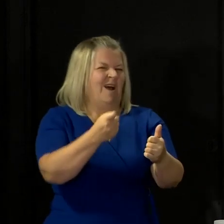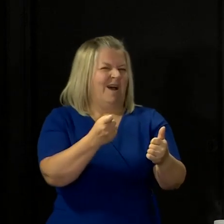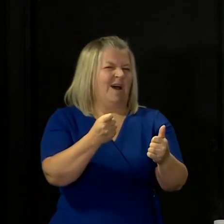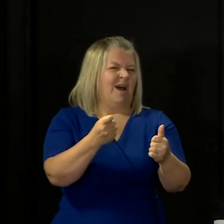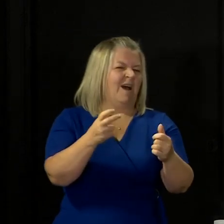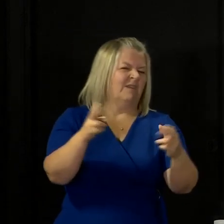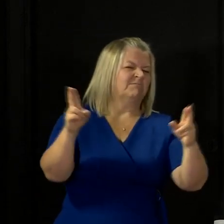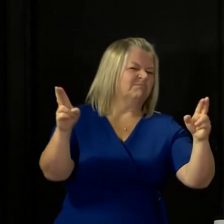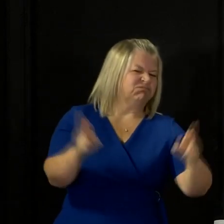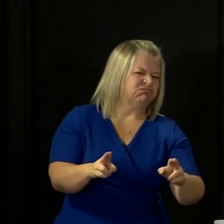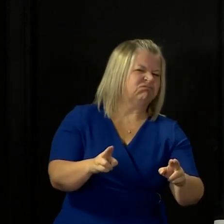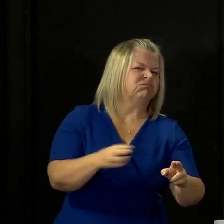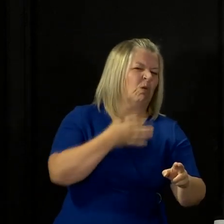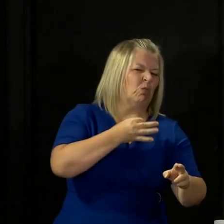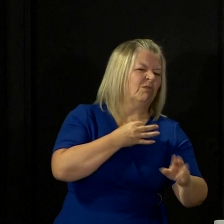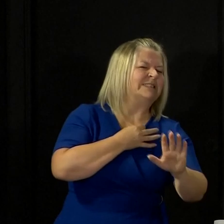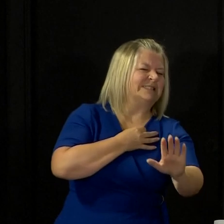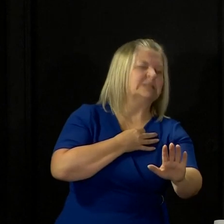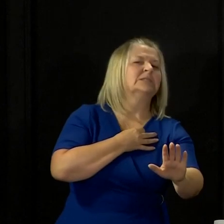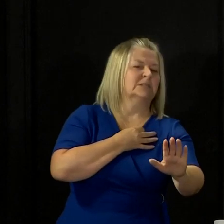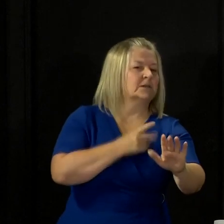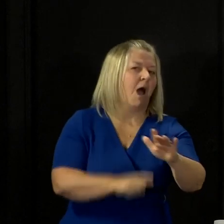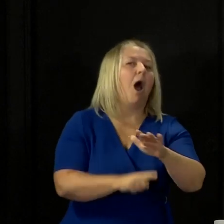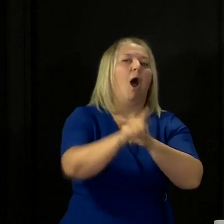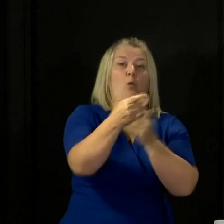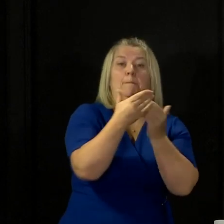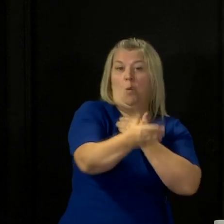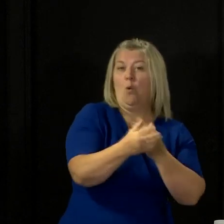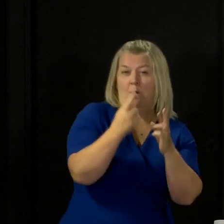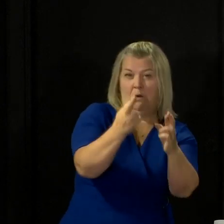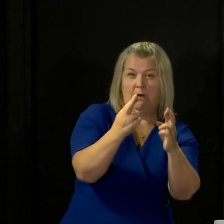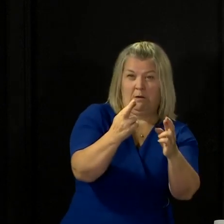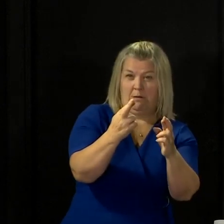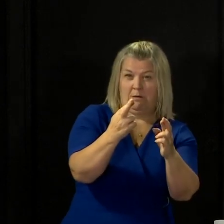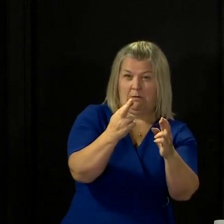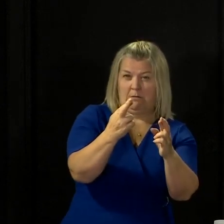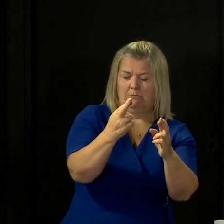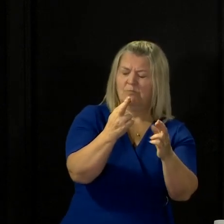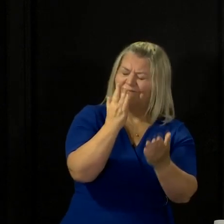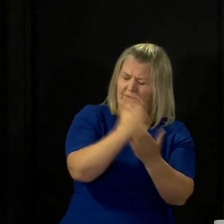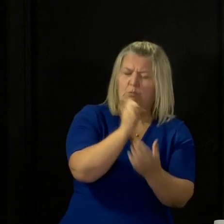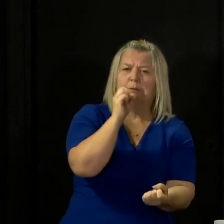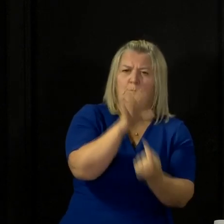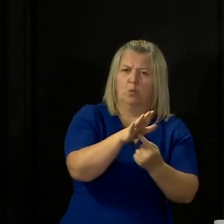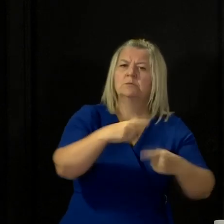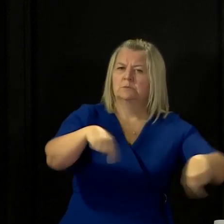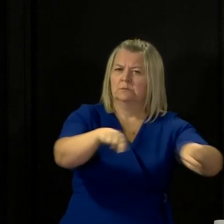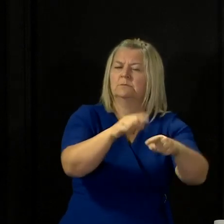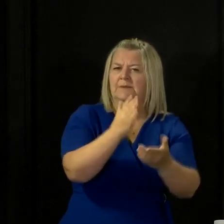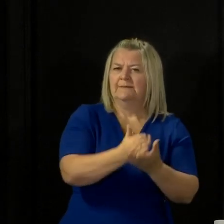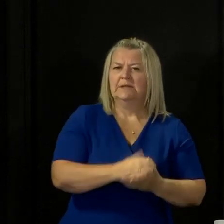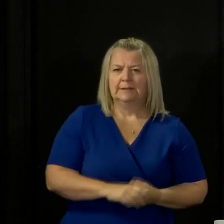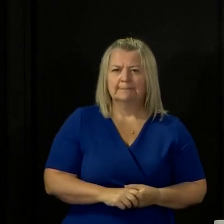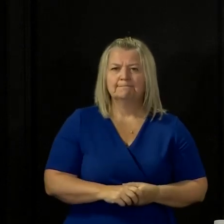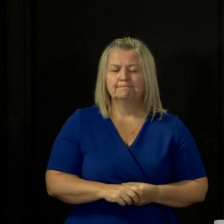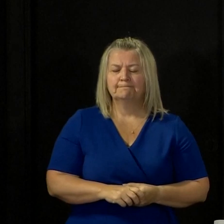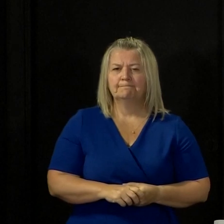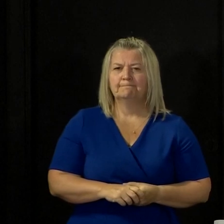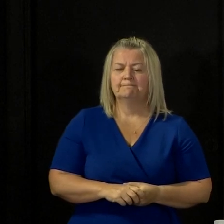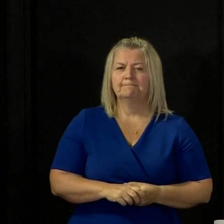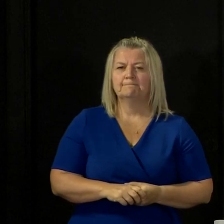in the weeks ahead, you will continue to be absolutely central to all of our thinking. Now, I want to